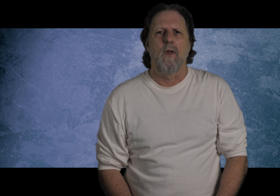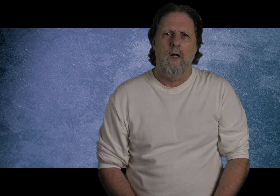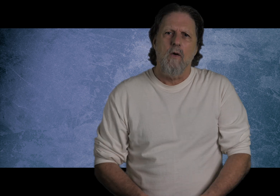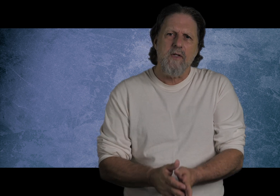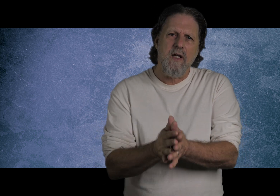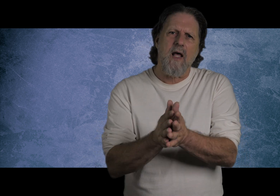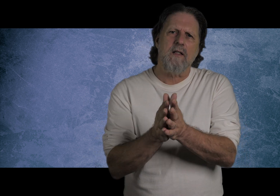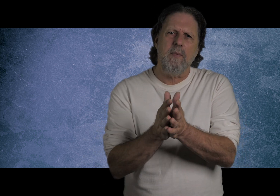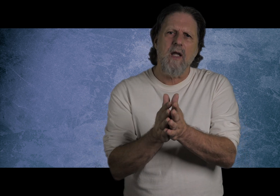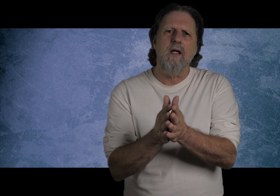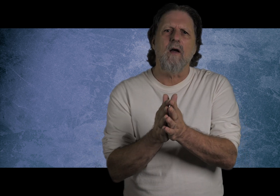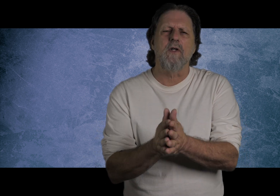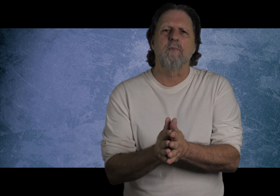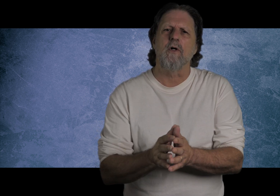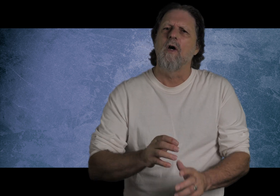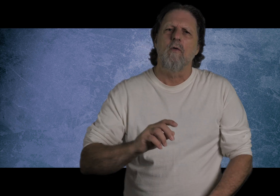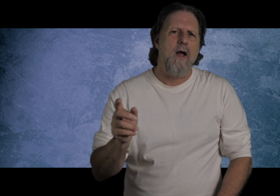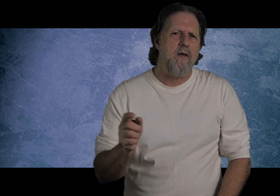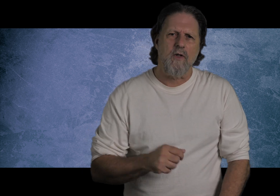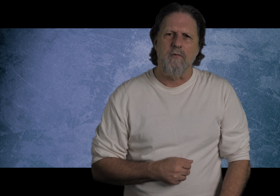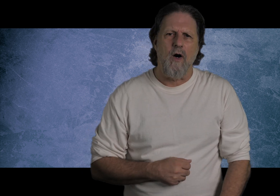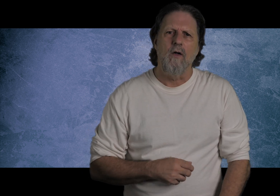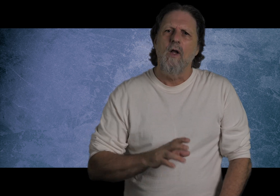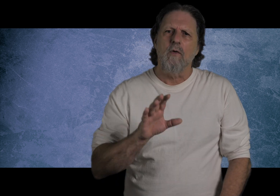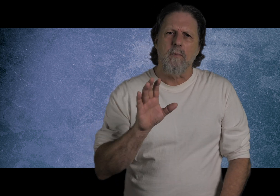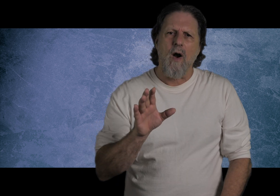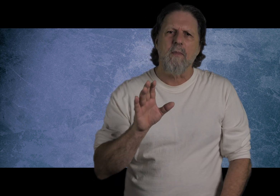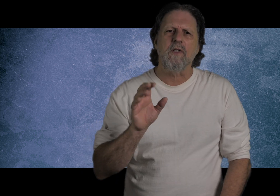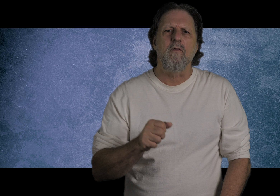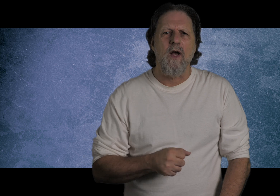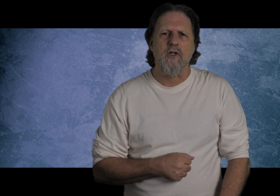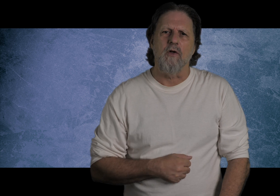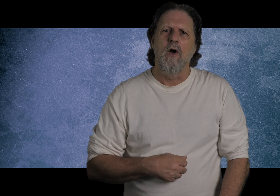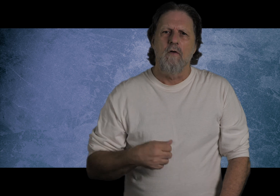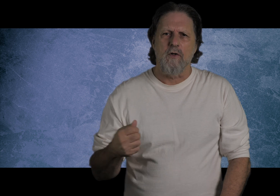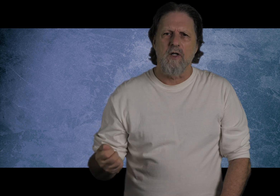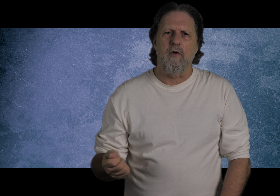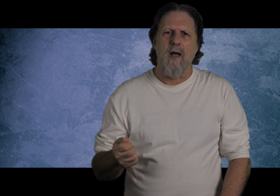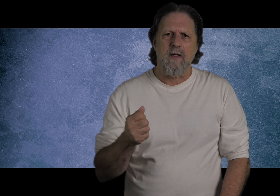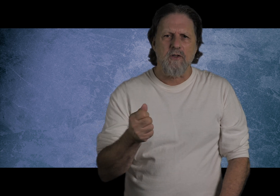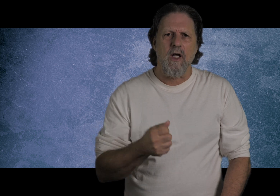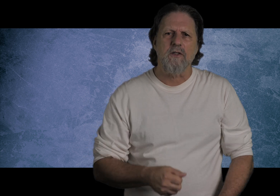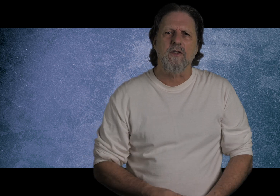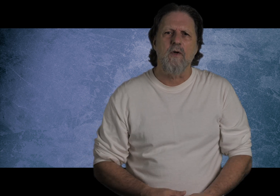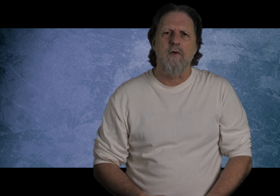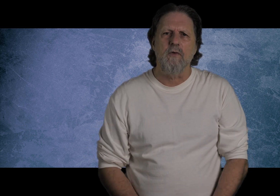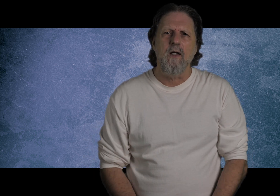We see that at the beginning of this book, right after the fall, with the promise of rescue for sinful man. That's Genesis 3.15.